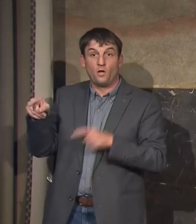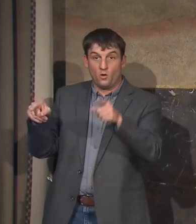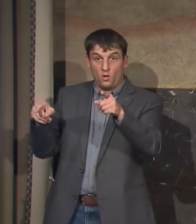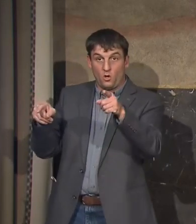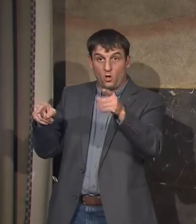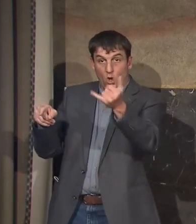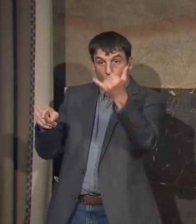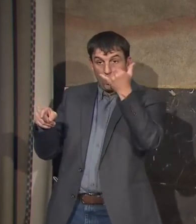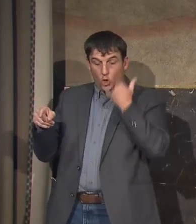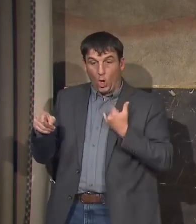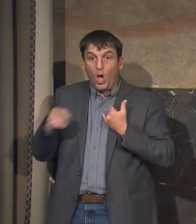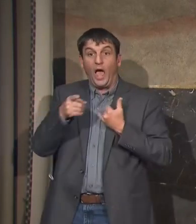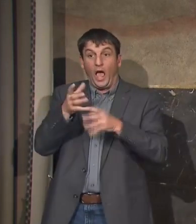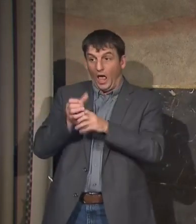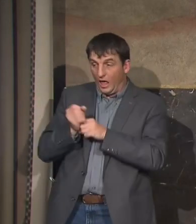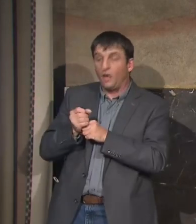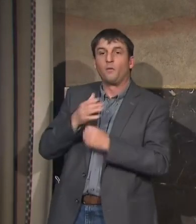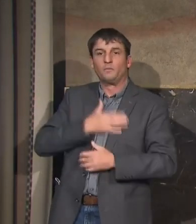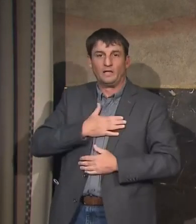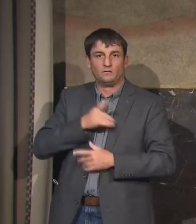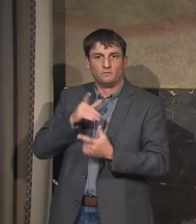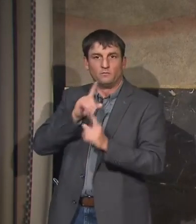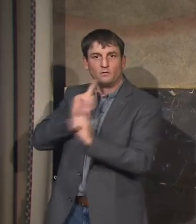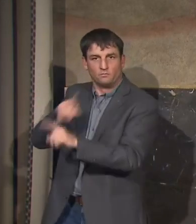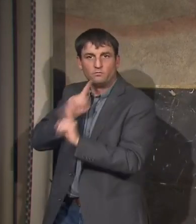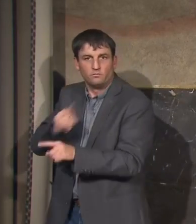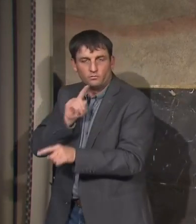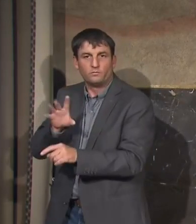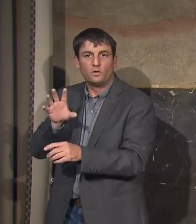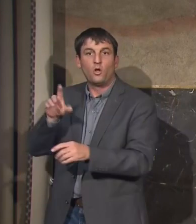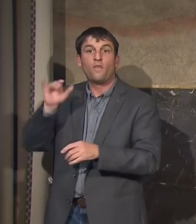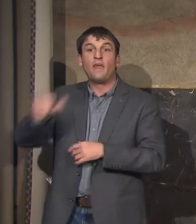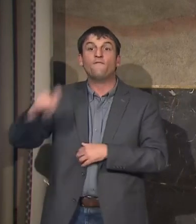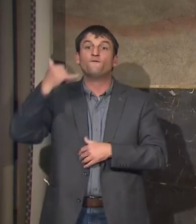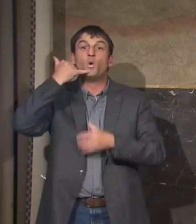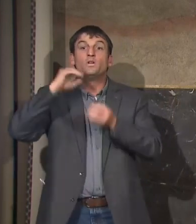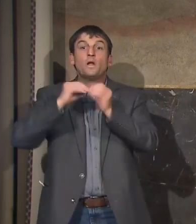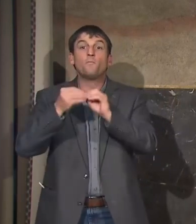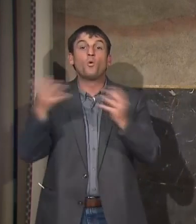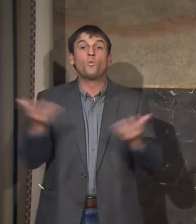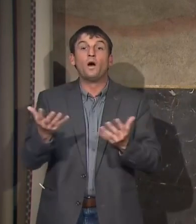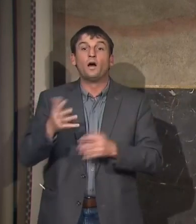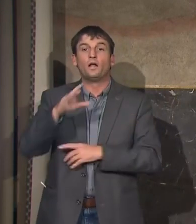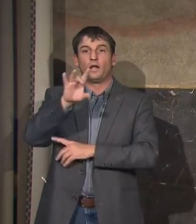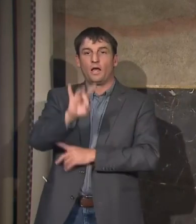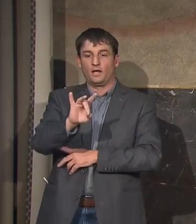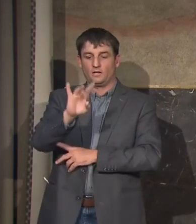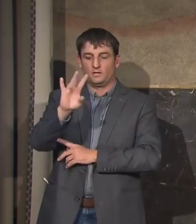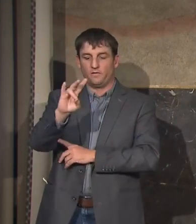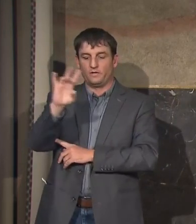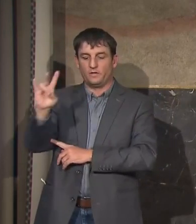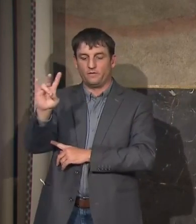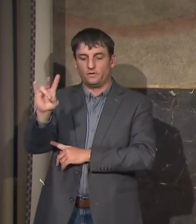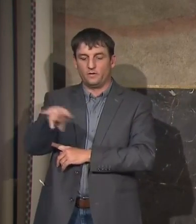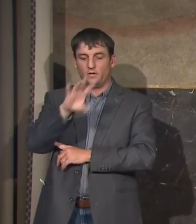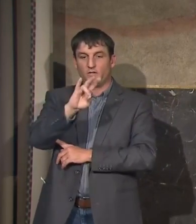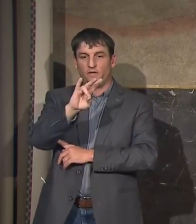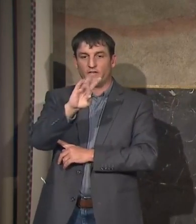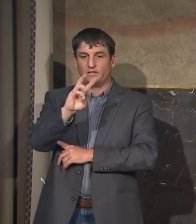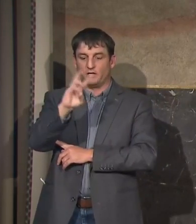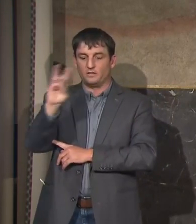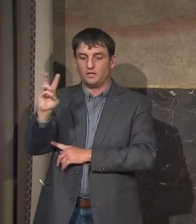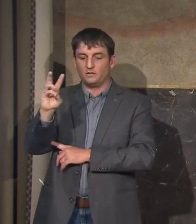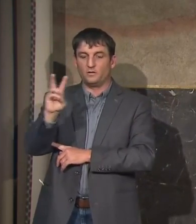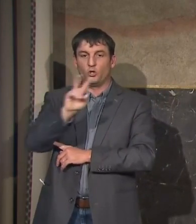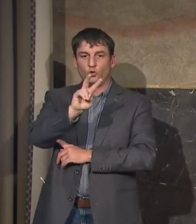participate. The call will come from the following phone number 877-766-2130